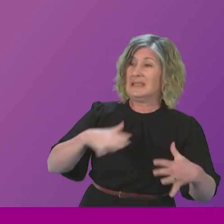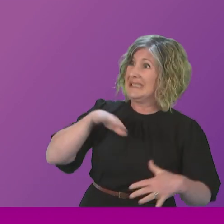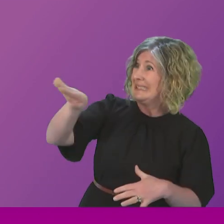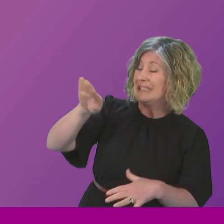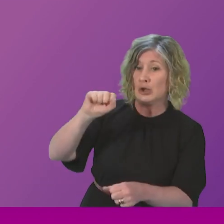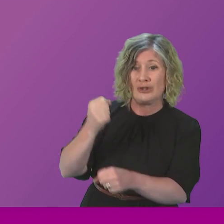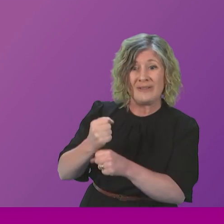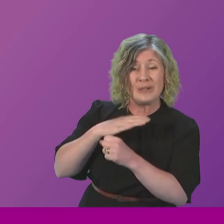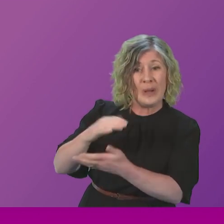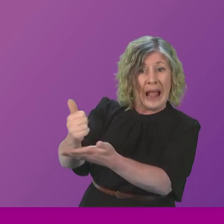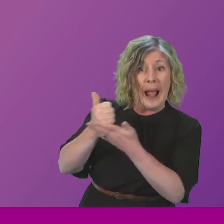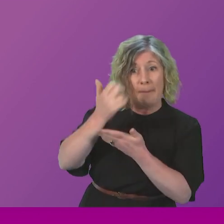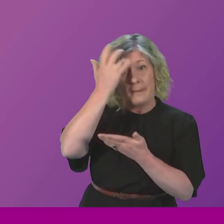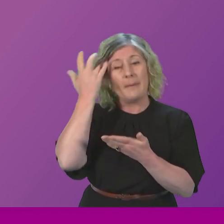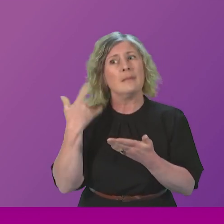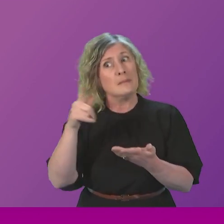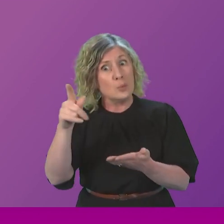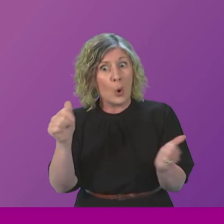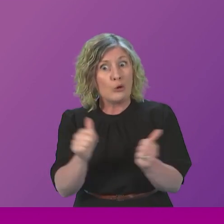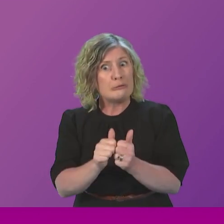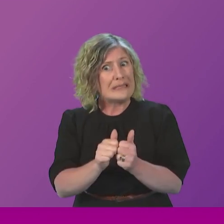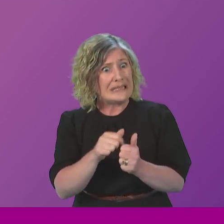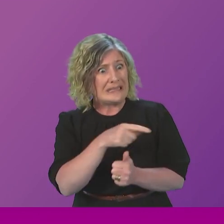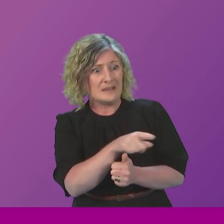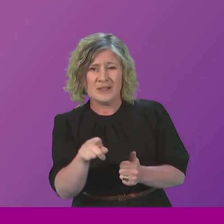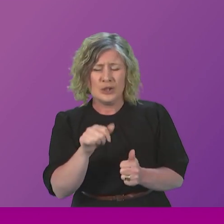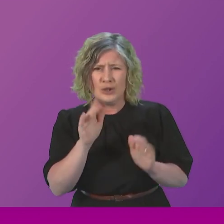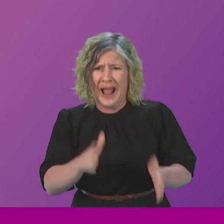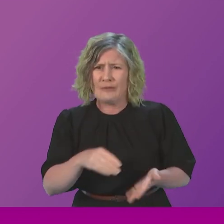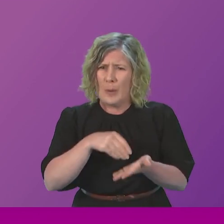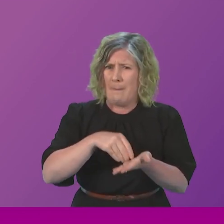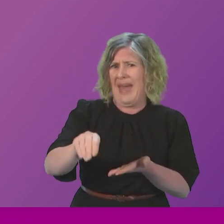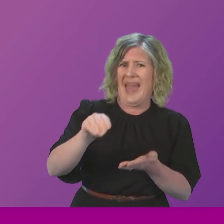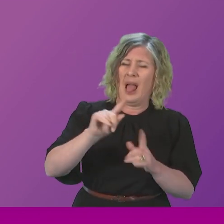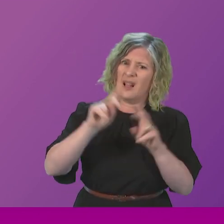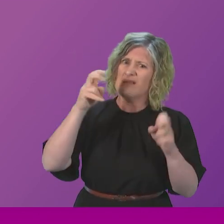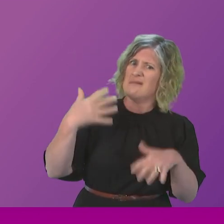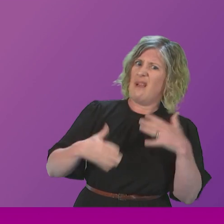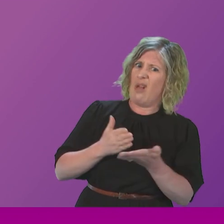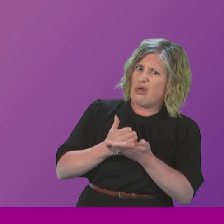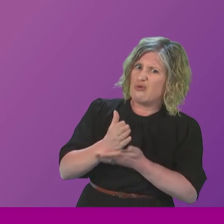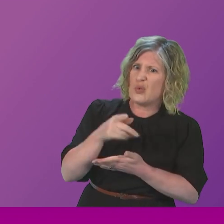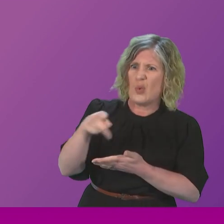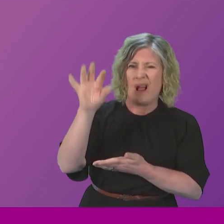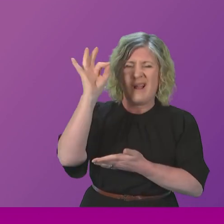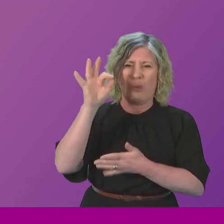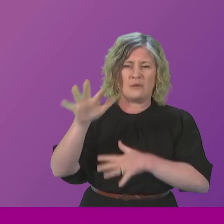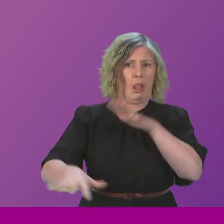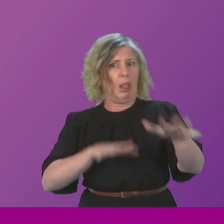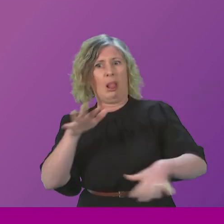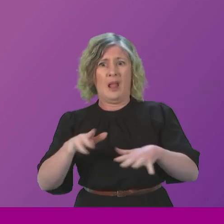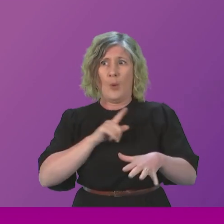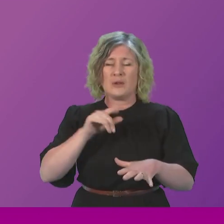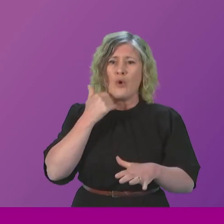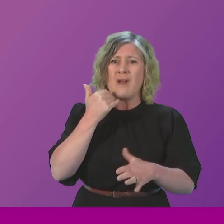First Minister agree that no child in Renfrewshire should have to pay for the Council's incompetence and lose out because of the resulting shortfall in school budgets?